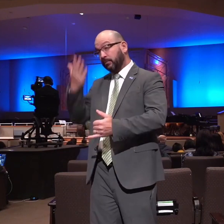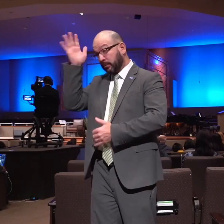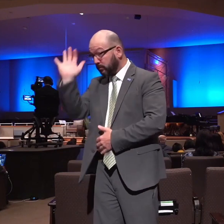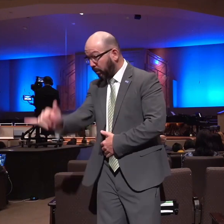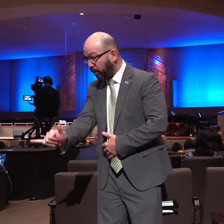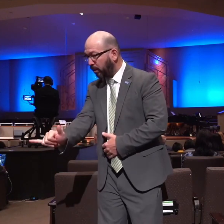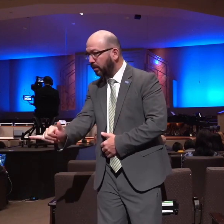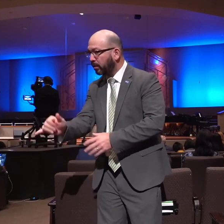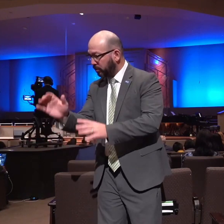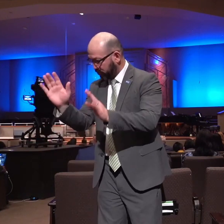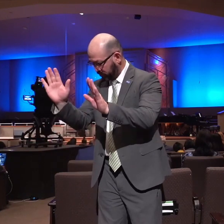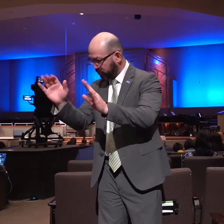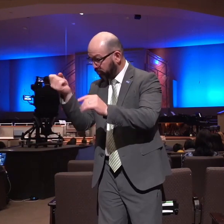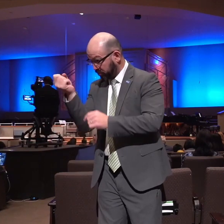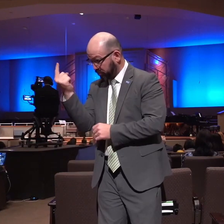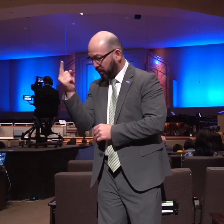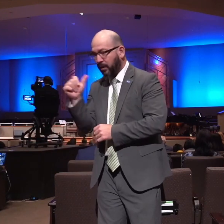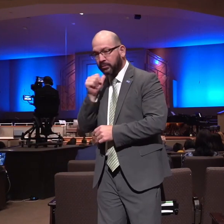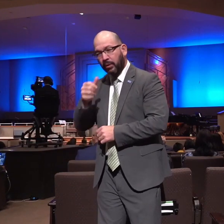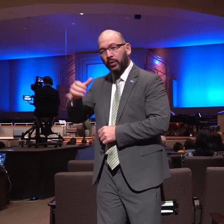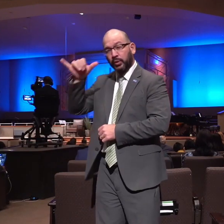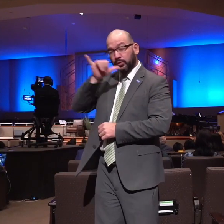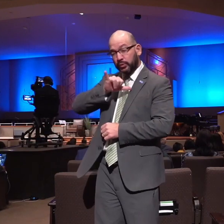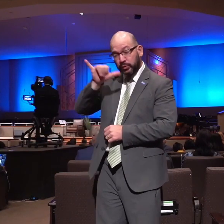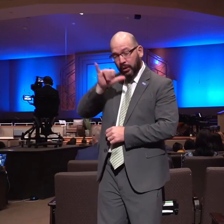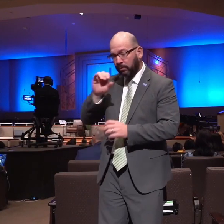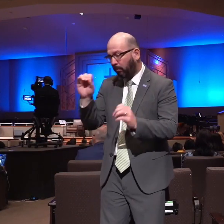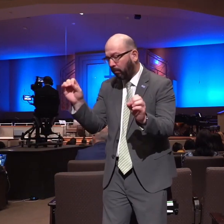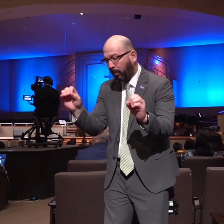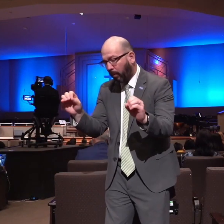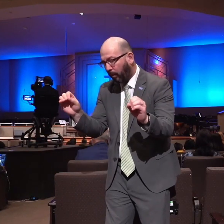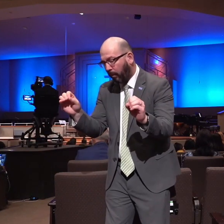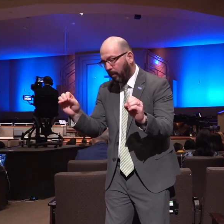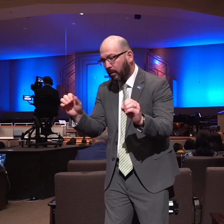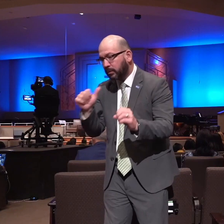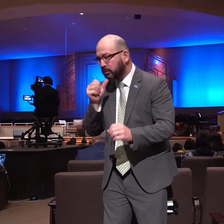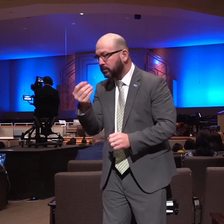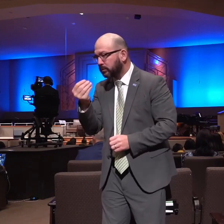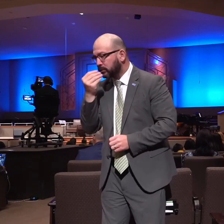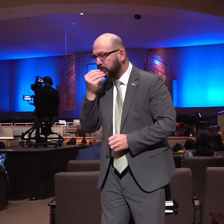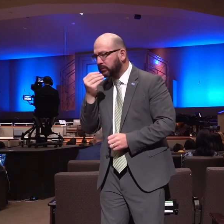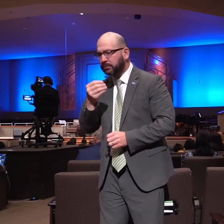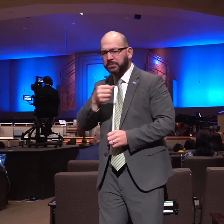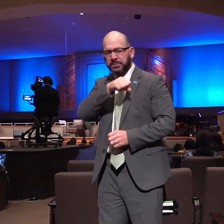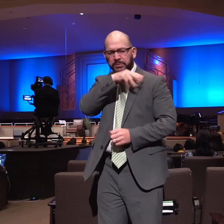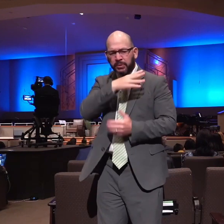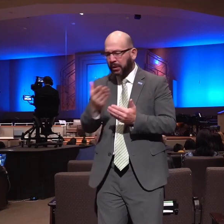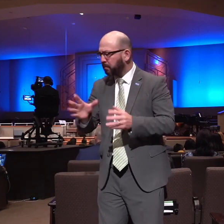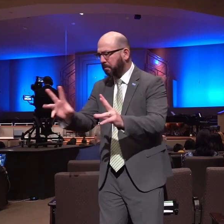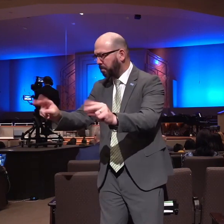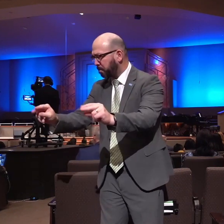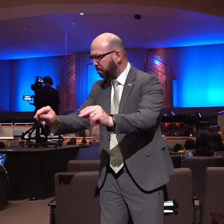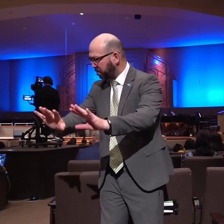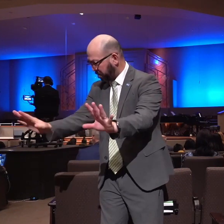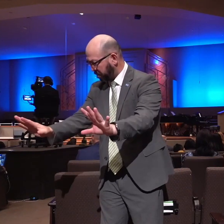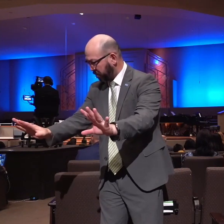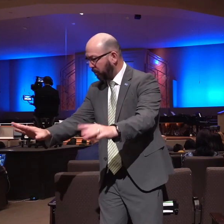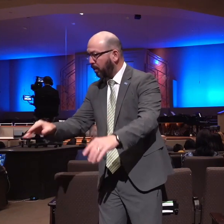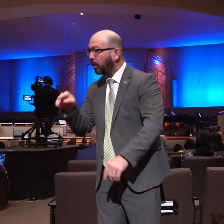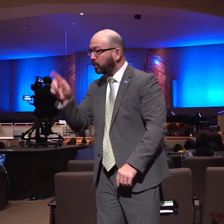pray thee and drink not wine or strong drink and eat not any unclean thing for lo thou shalt thou thou shalt and